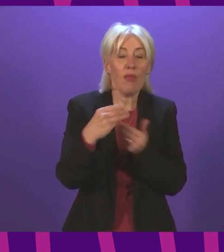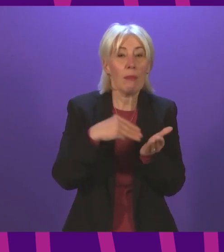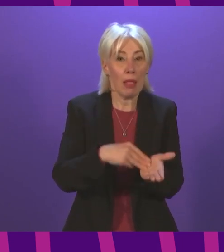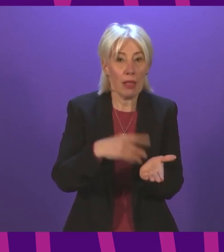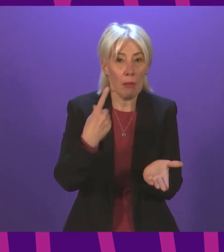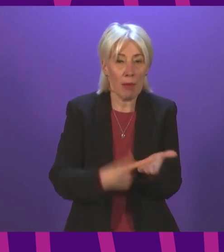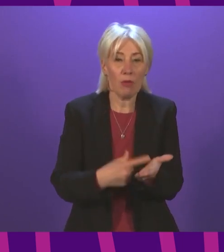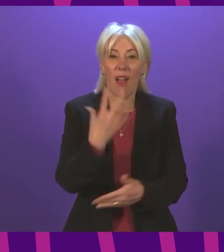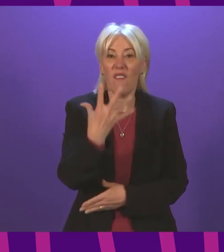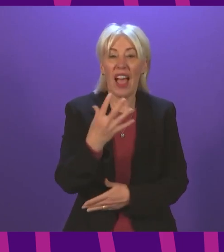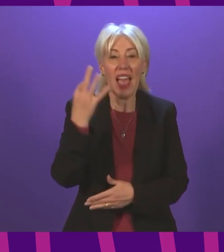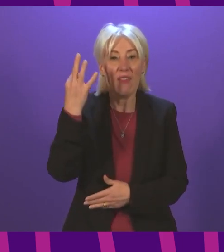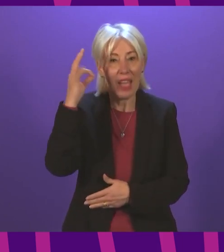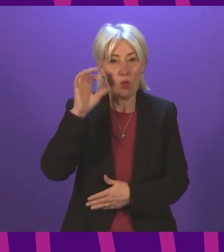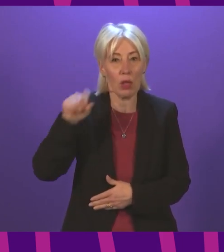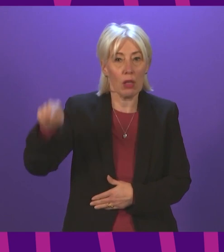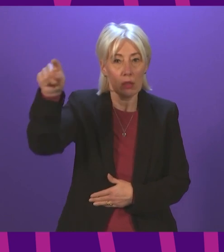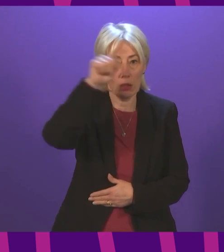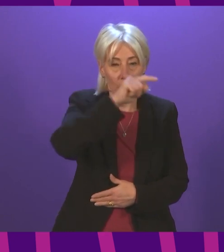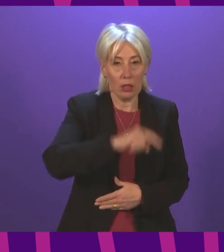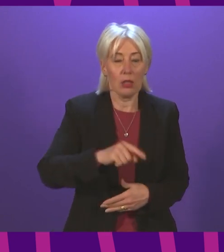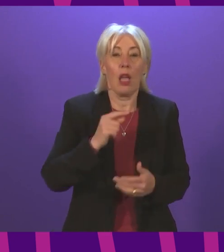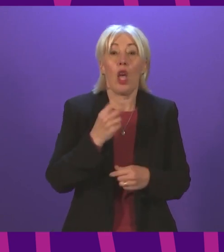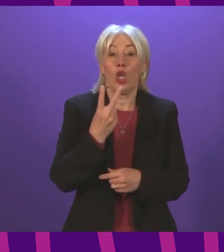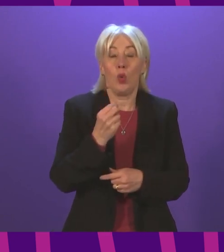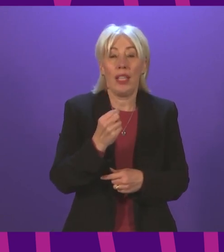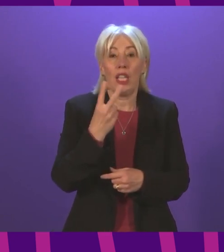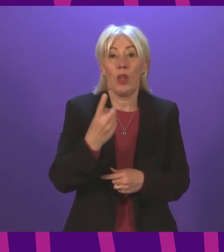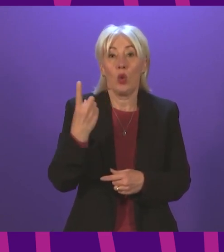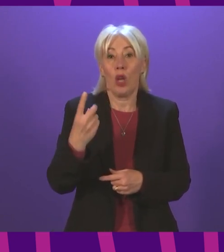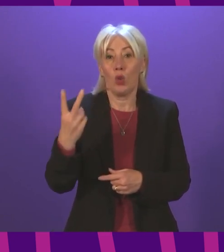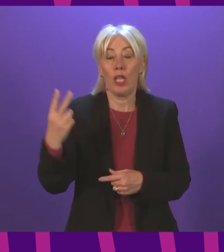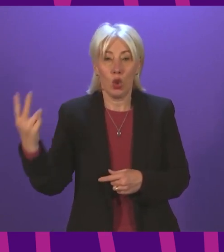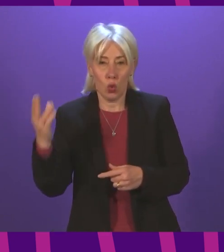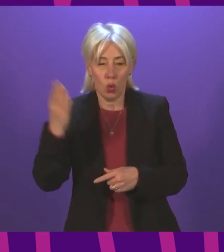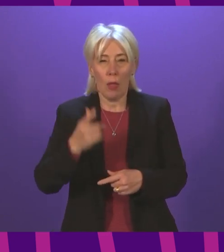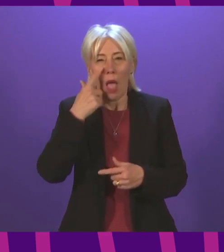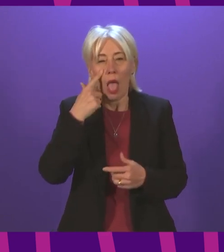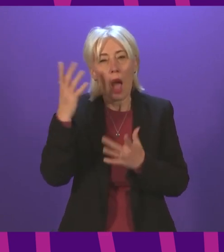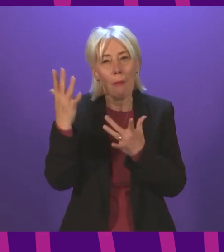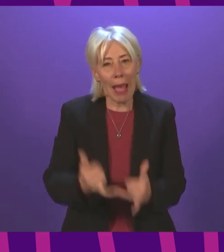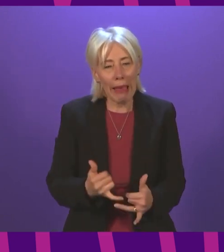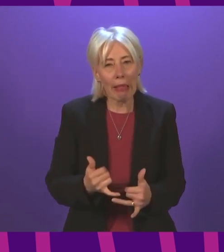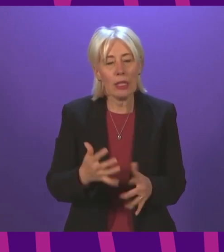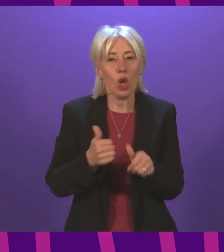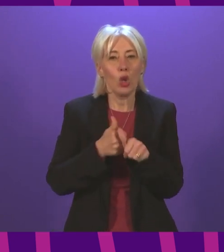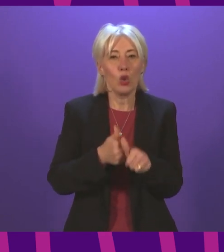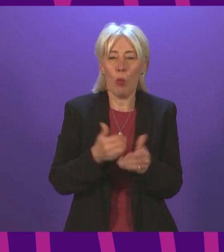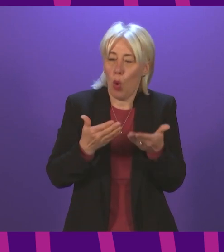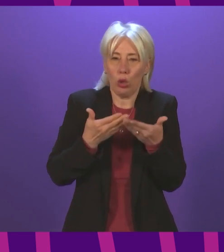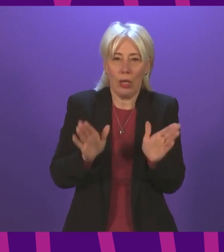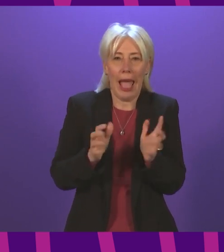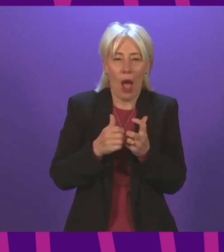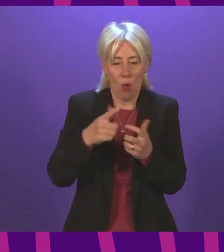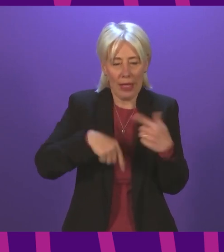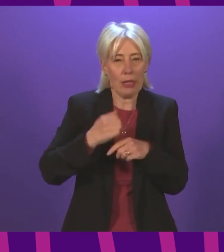five authorities to deliver in 2021-22 as part of a pilot programme to support wider rollout of